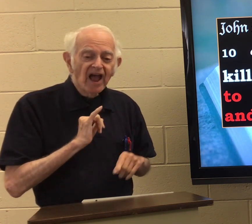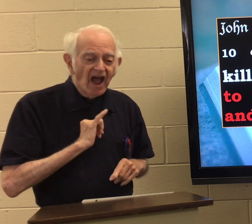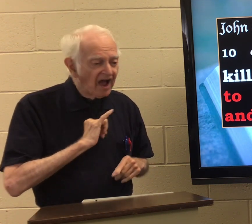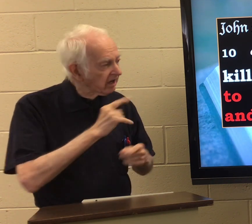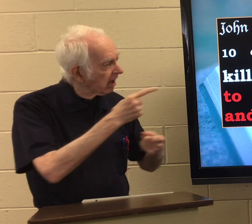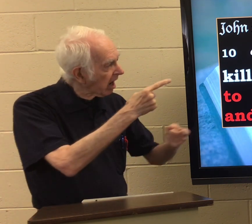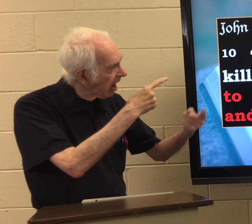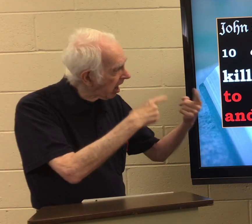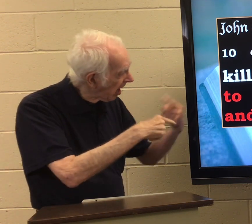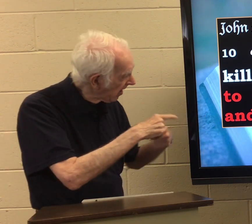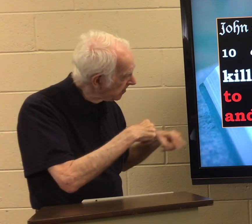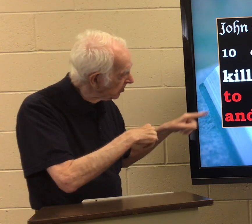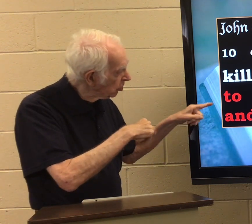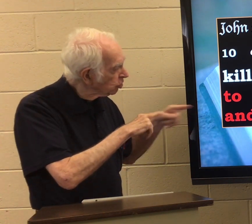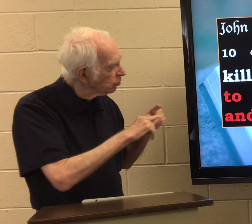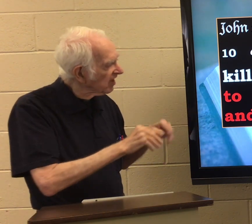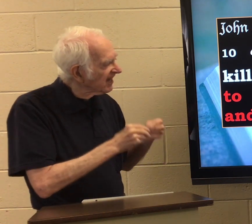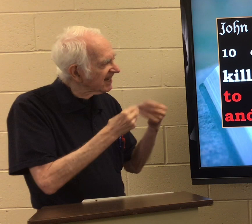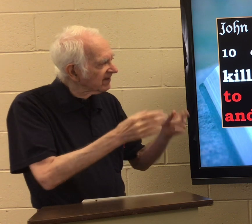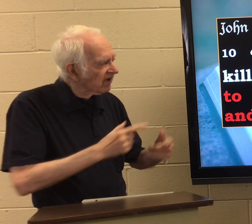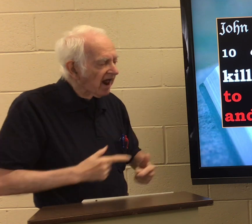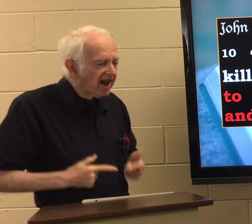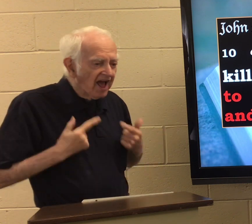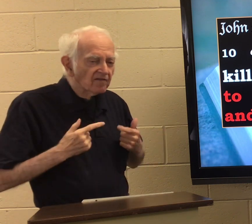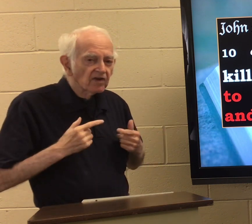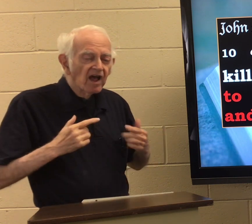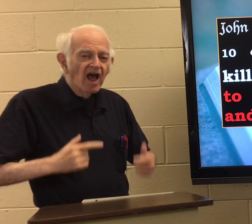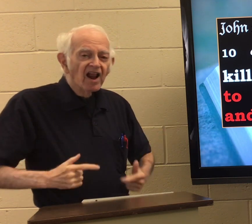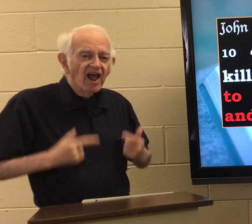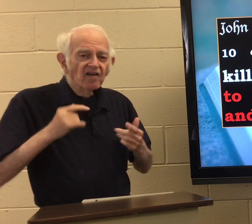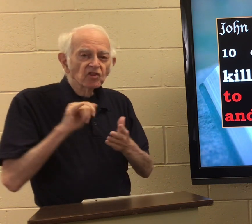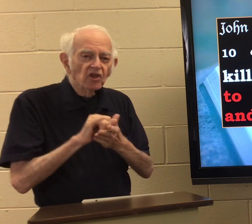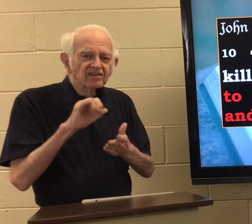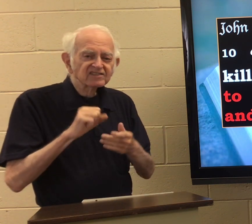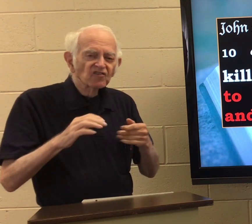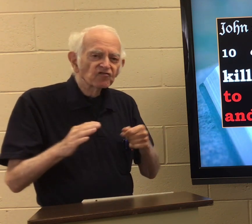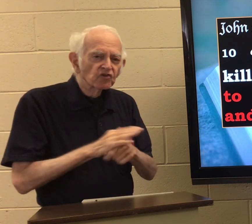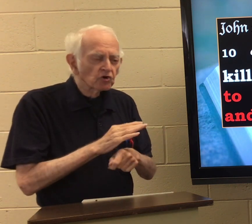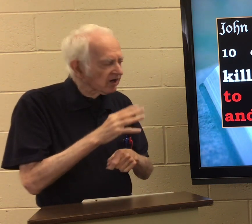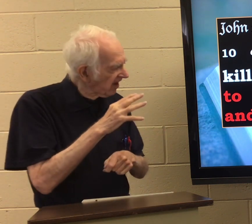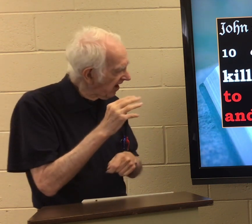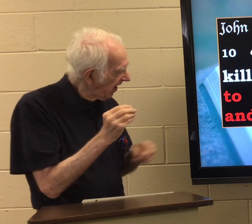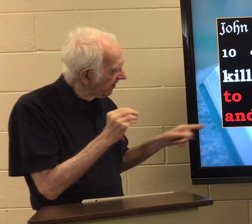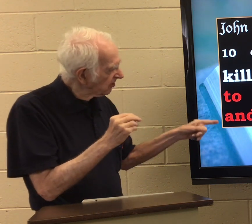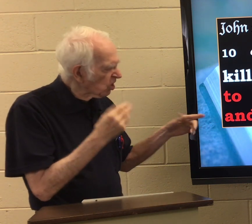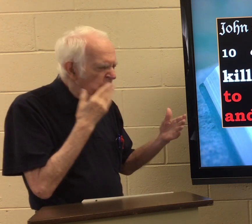I came to give life. Life that is full and good.